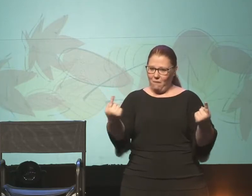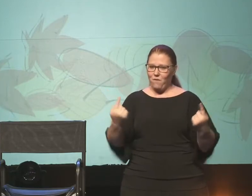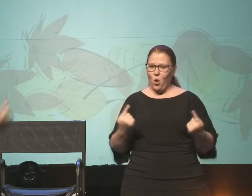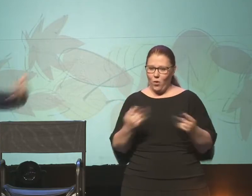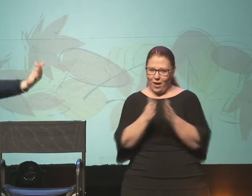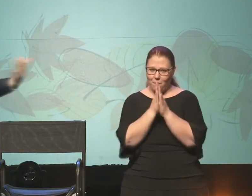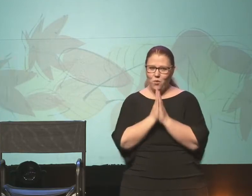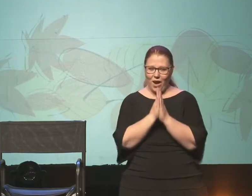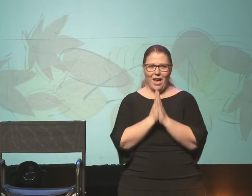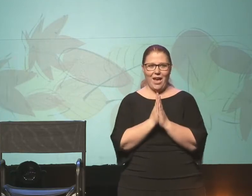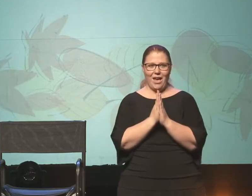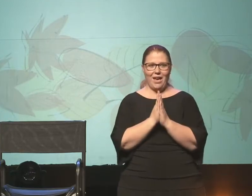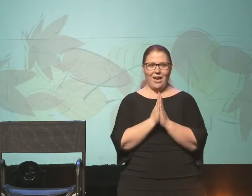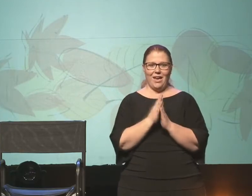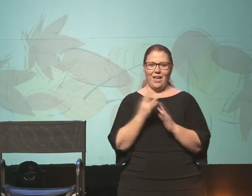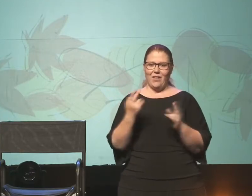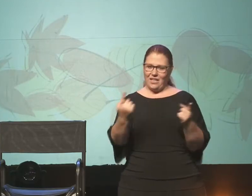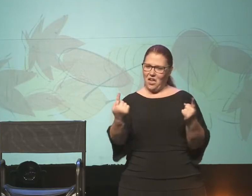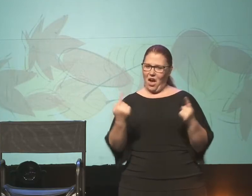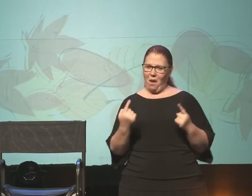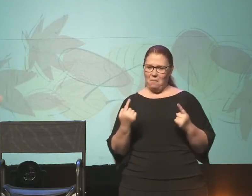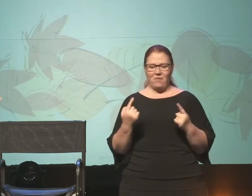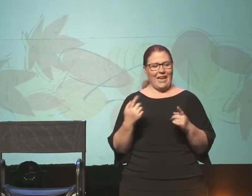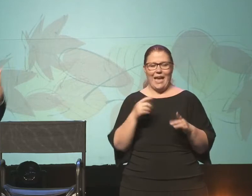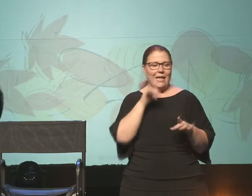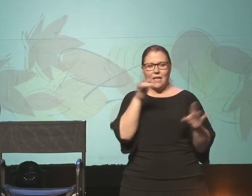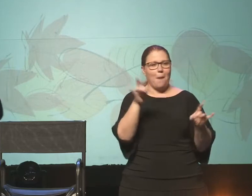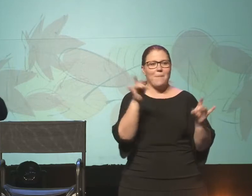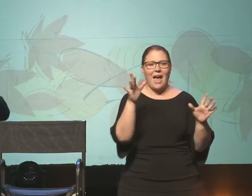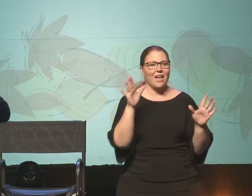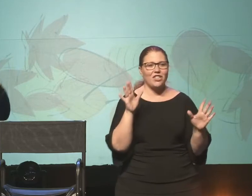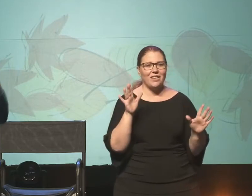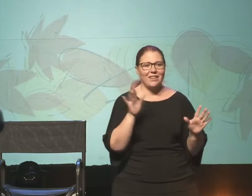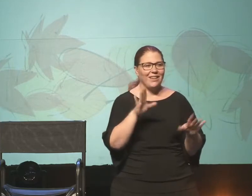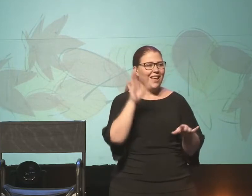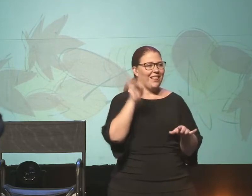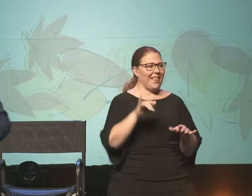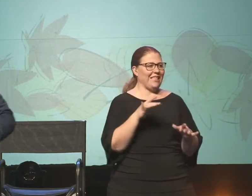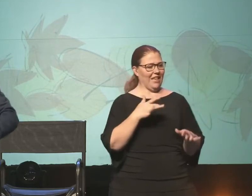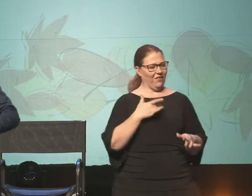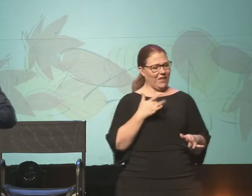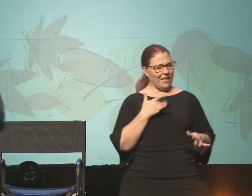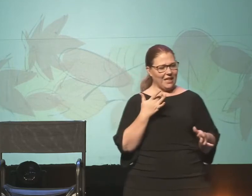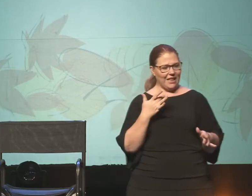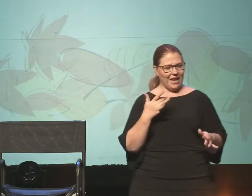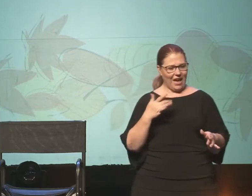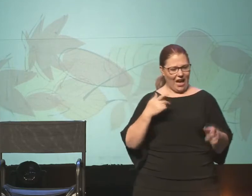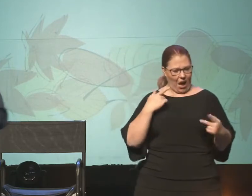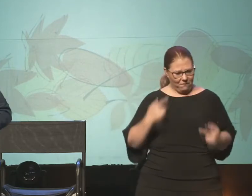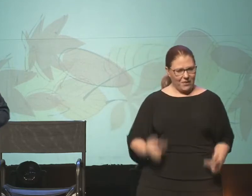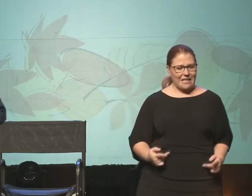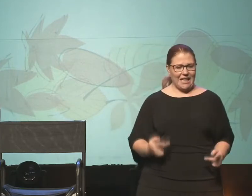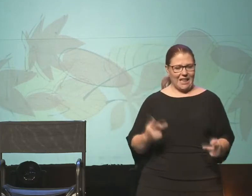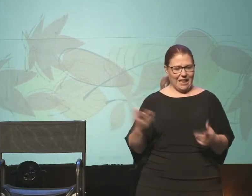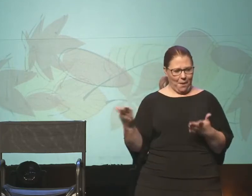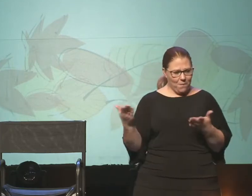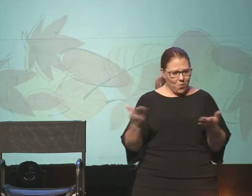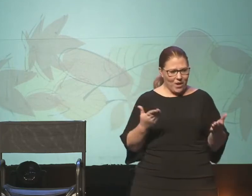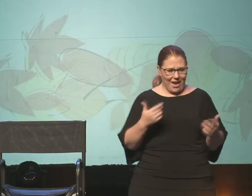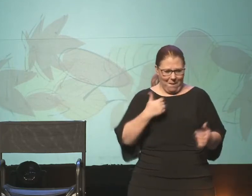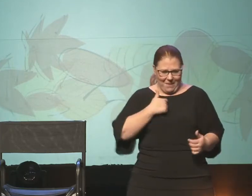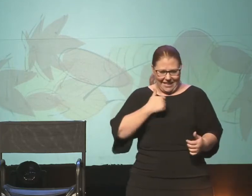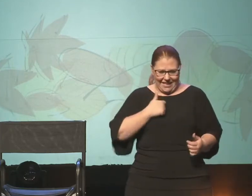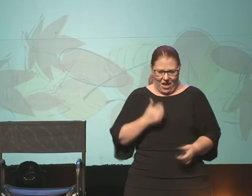to step out of their seats in faith. And it's not magic, it's just this kind of sense of like, I'm physically bringing my whole